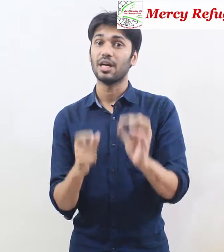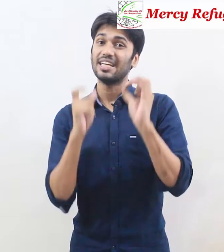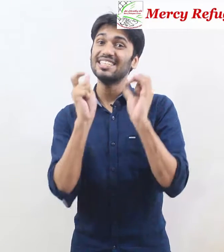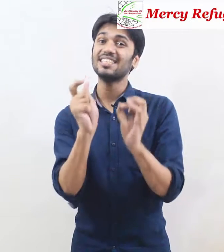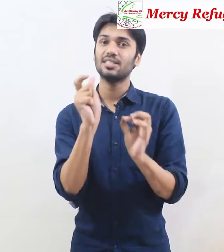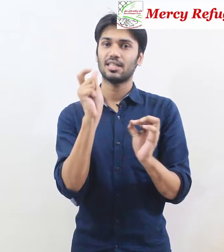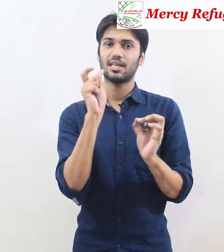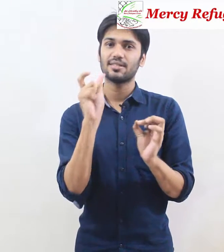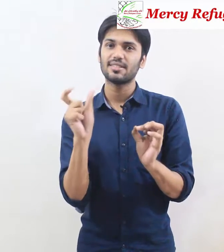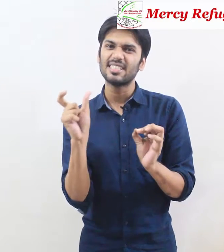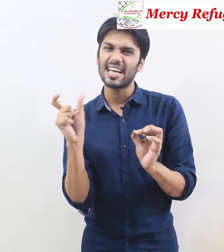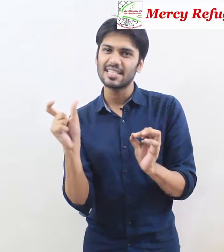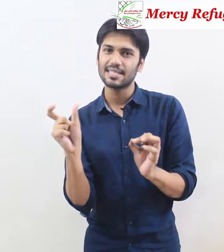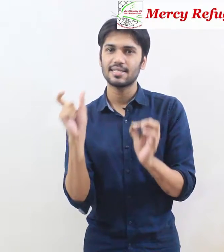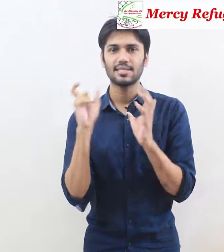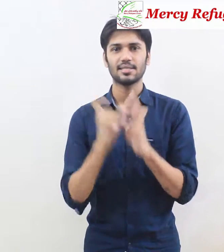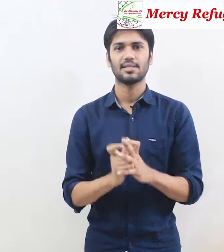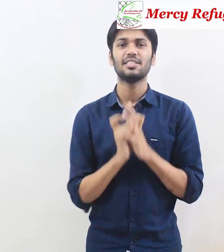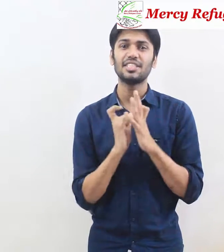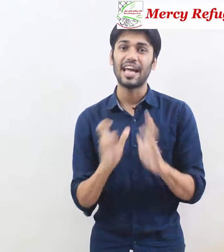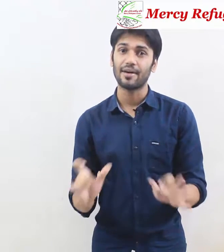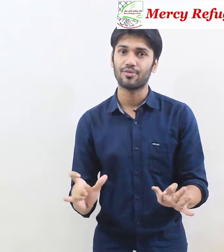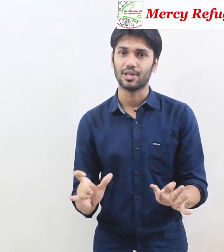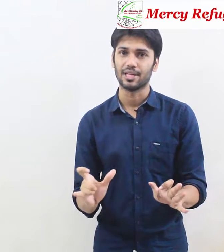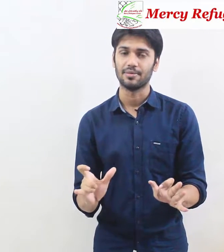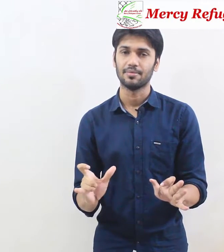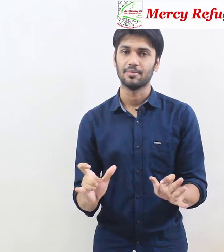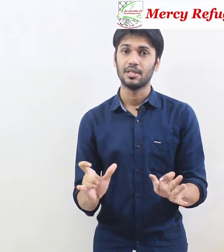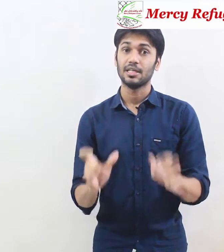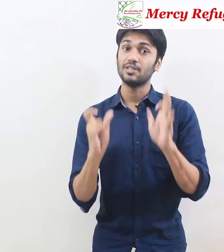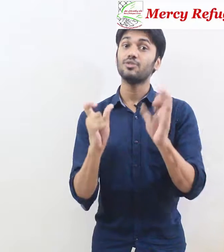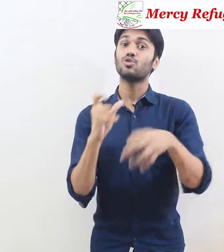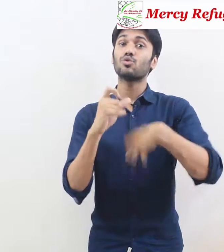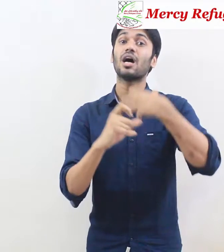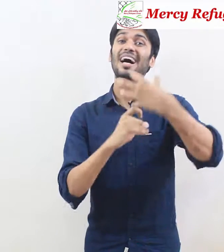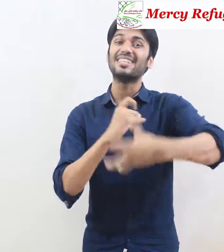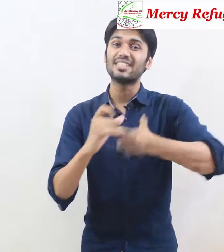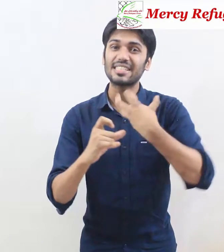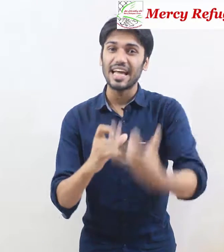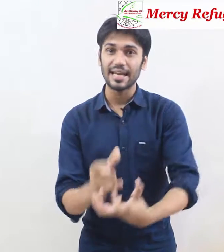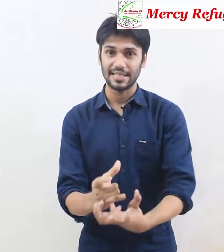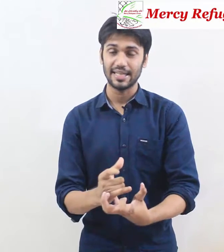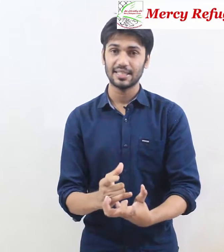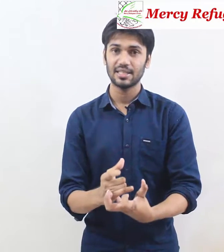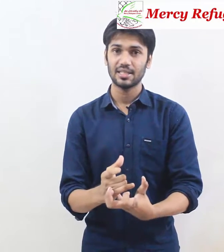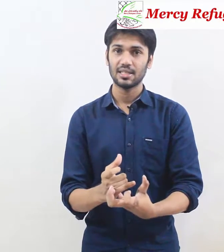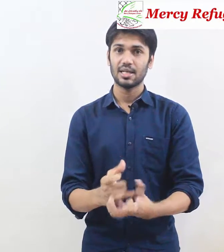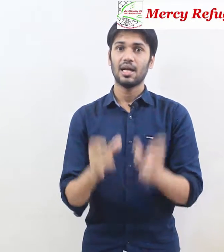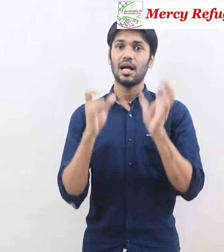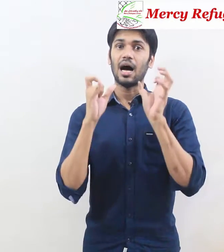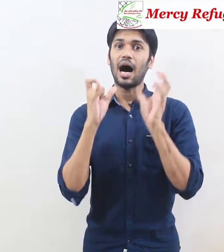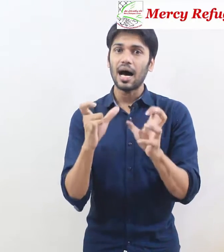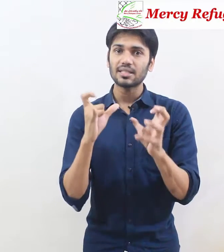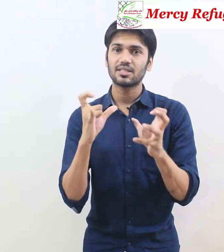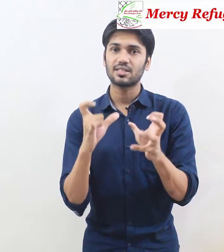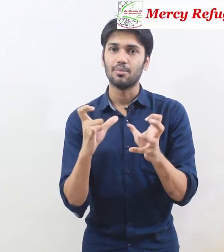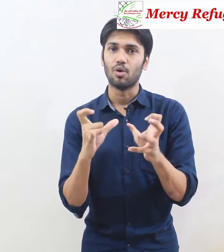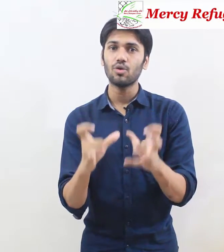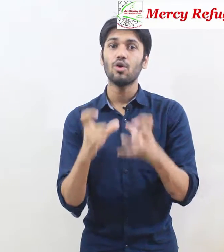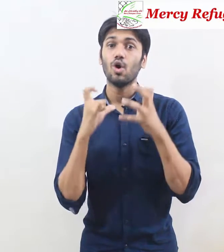book each sentences carefully if you don't understand it ask someone